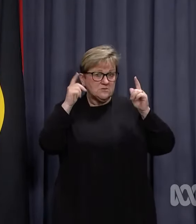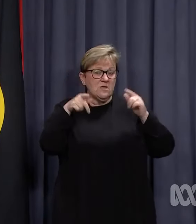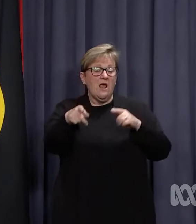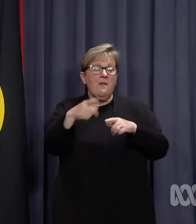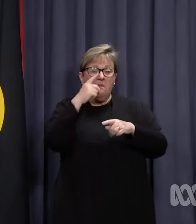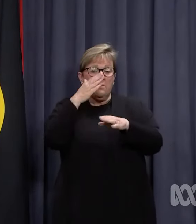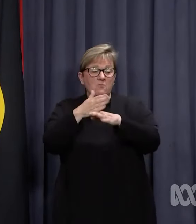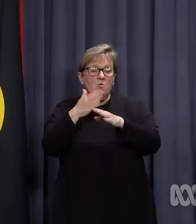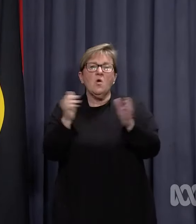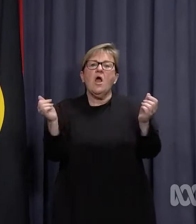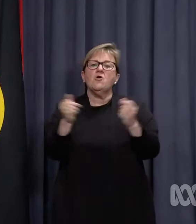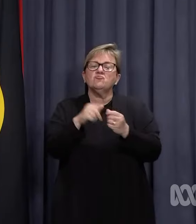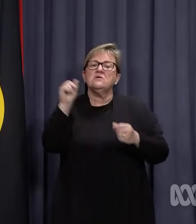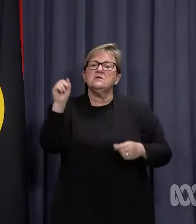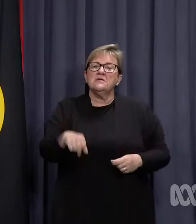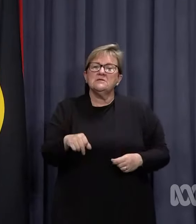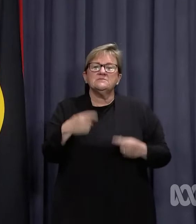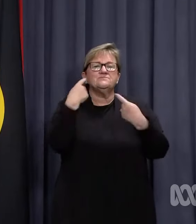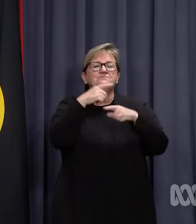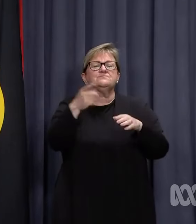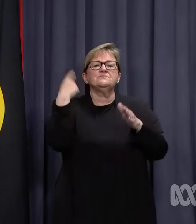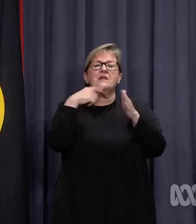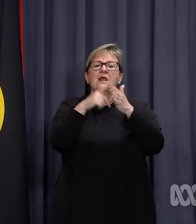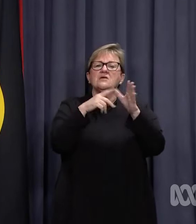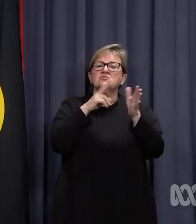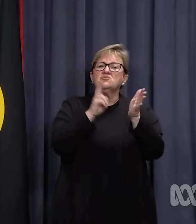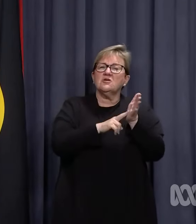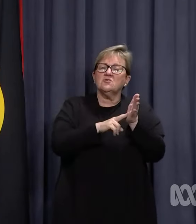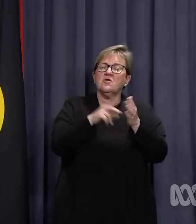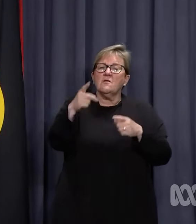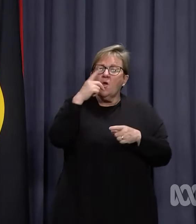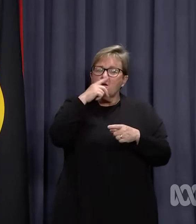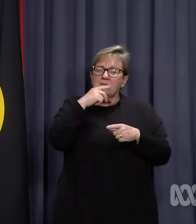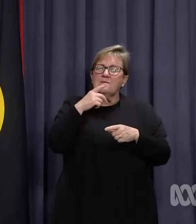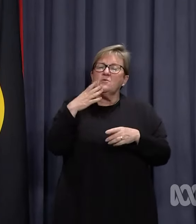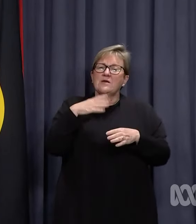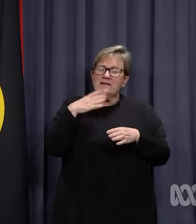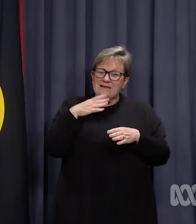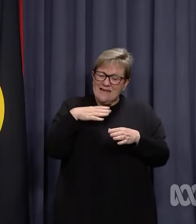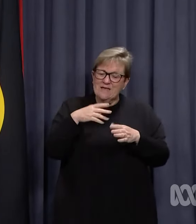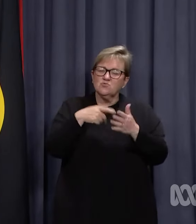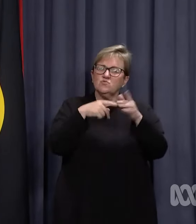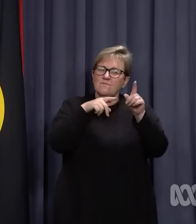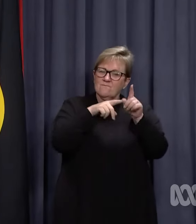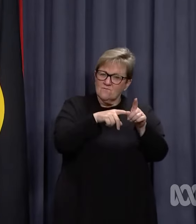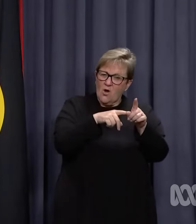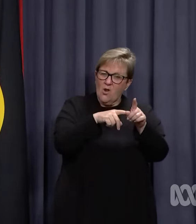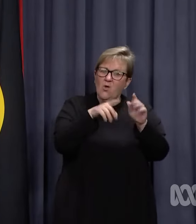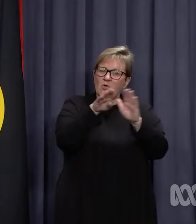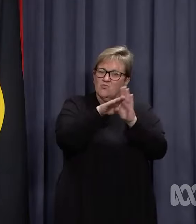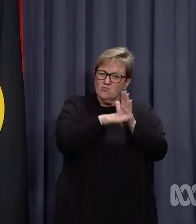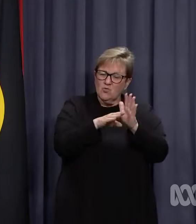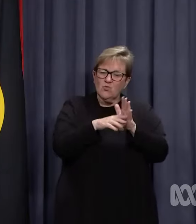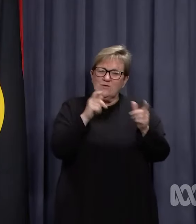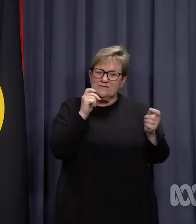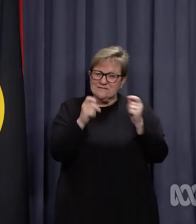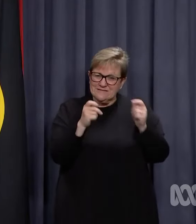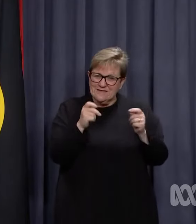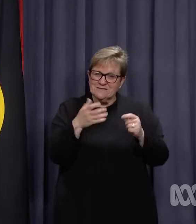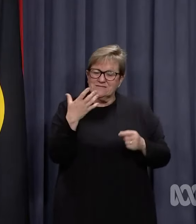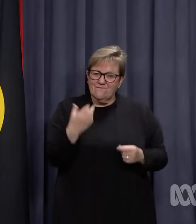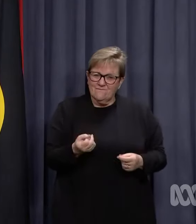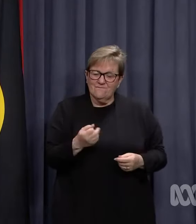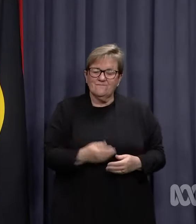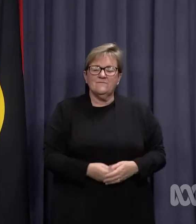employee. As announced in January, these workers will be required to adhere to the following testing and isolation